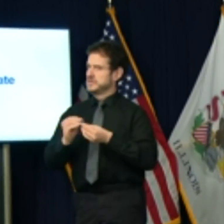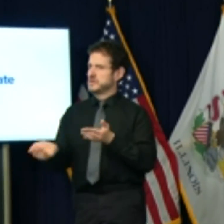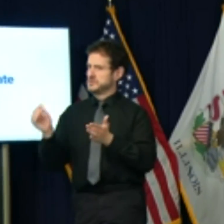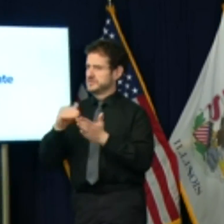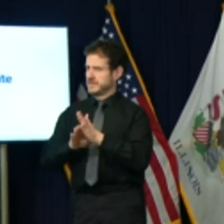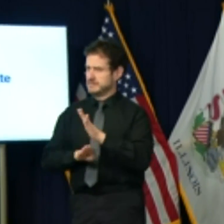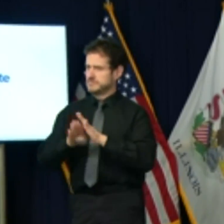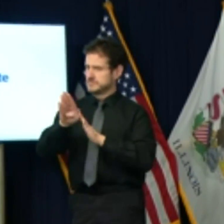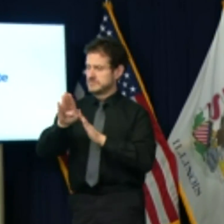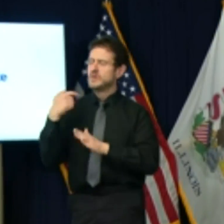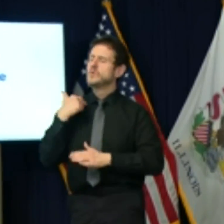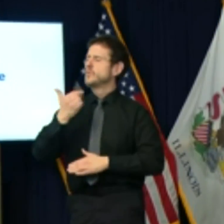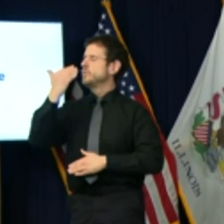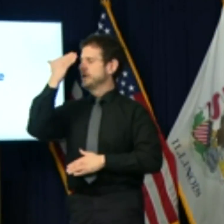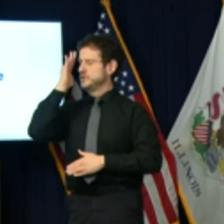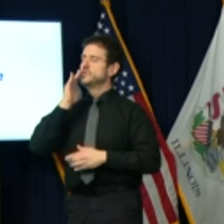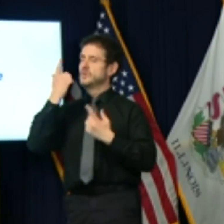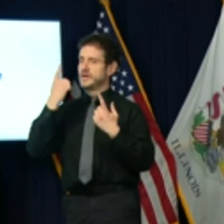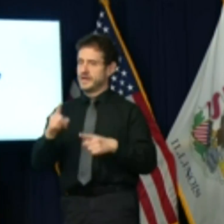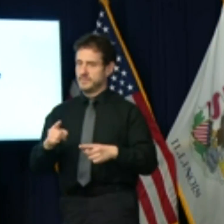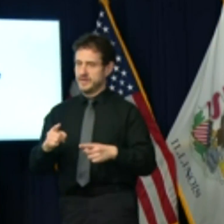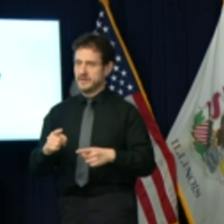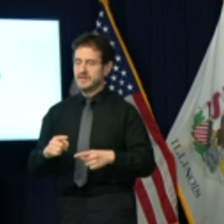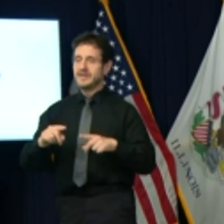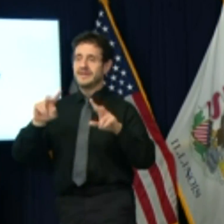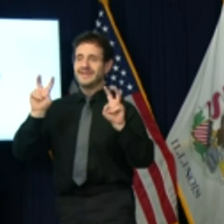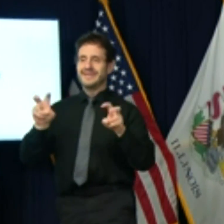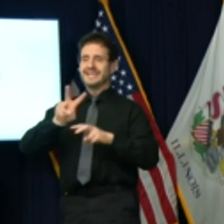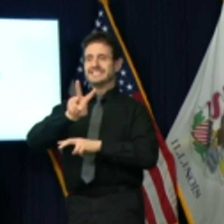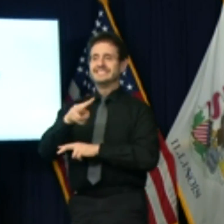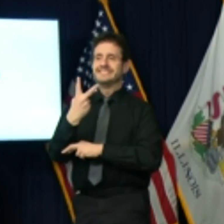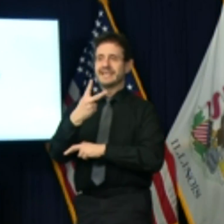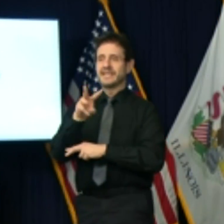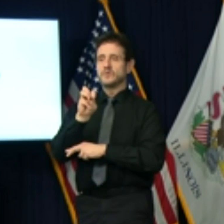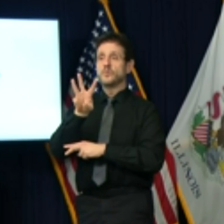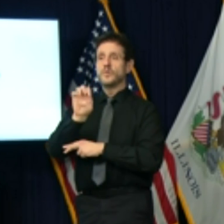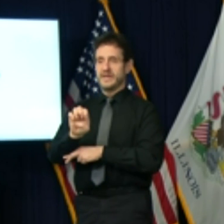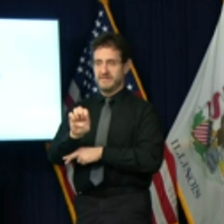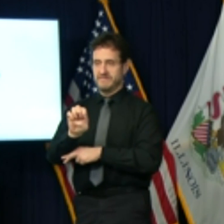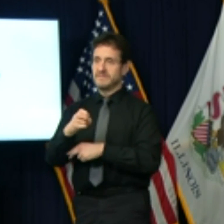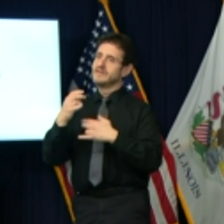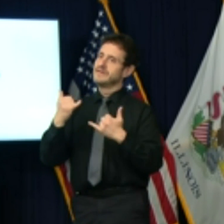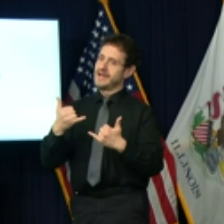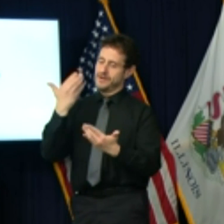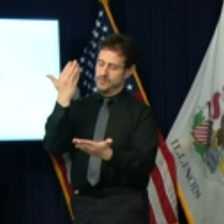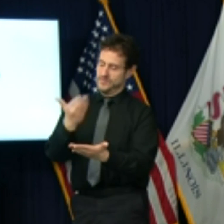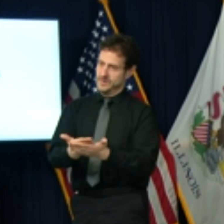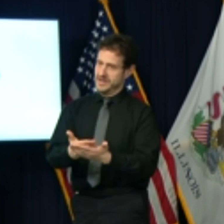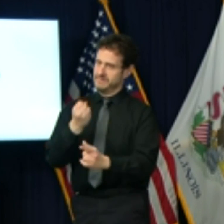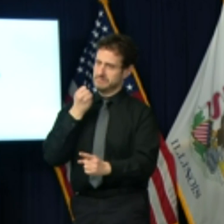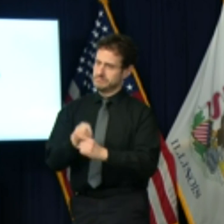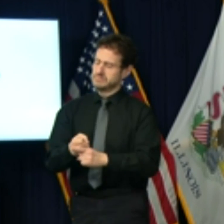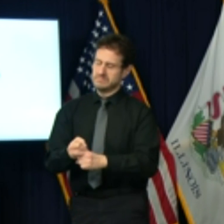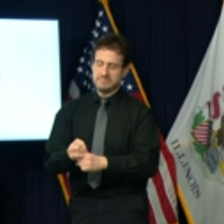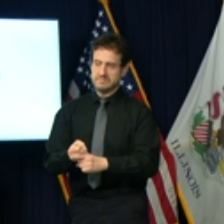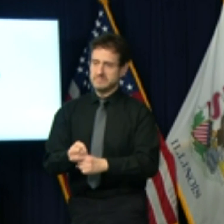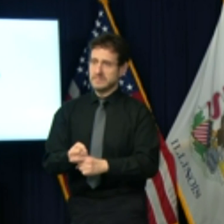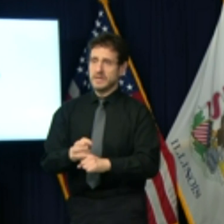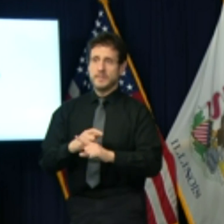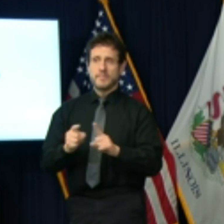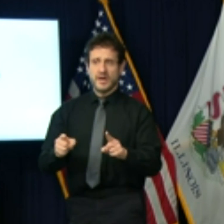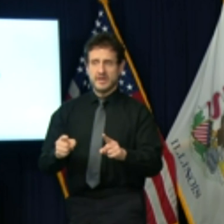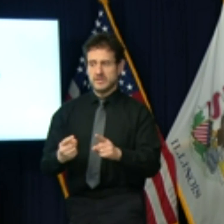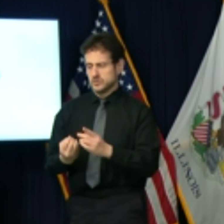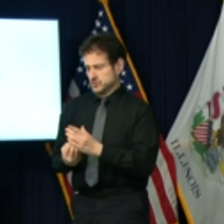knew it was coming. The second wave is now here. But it's not only here. It's more